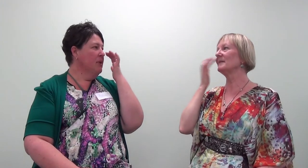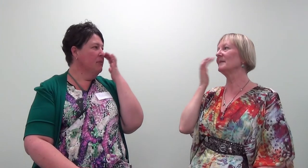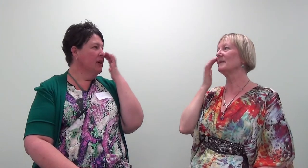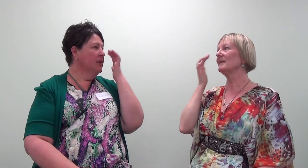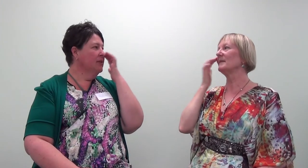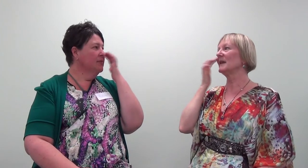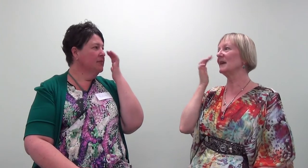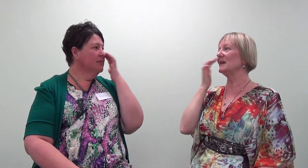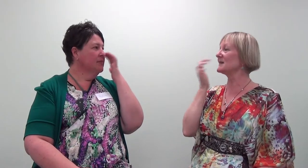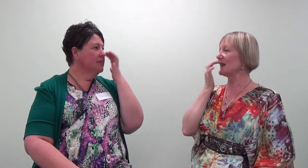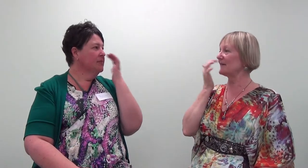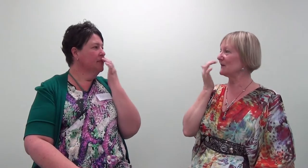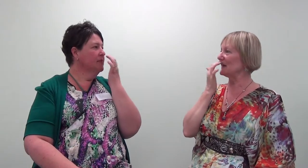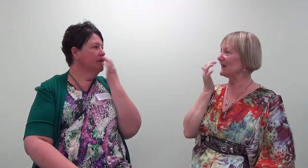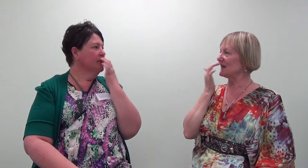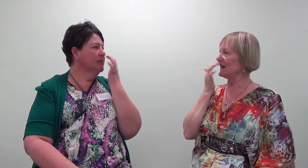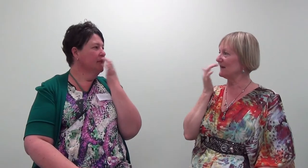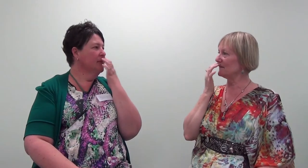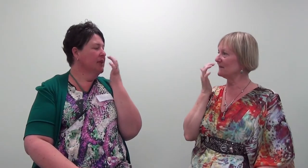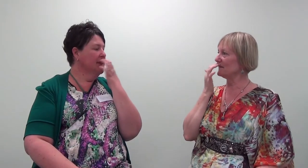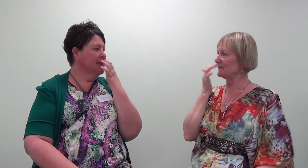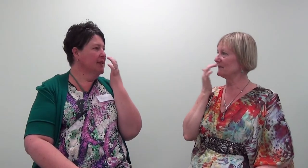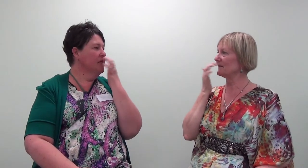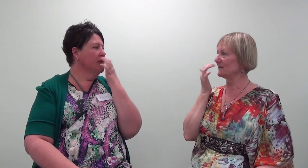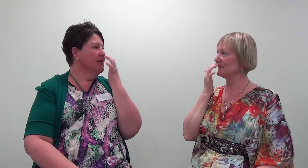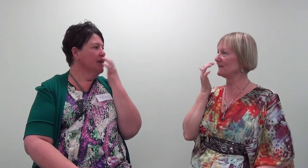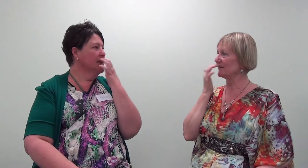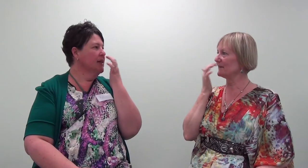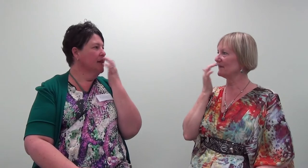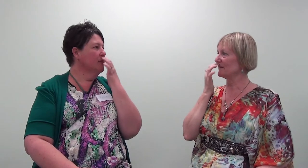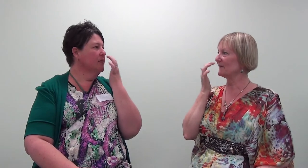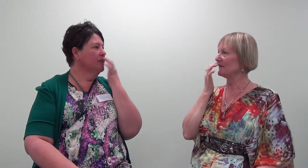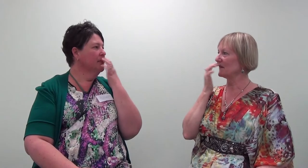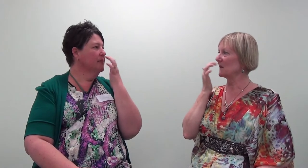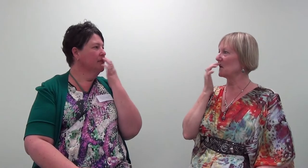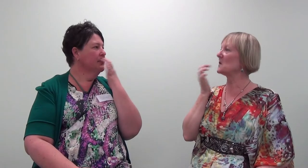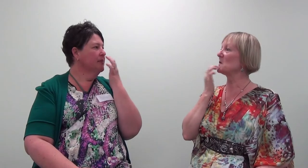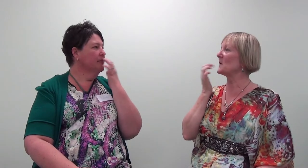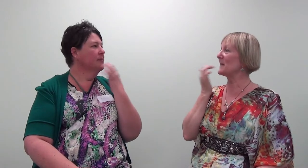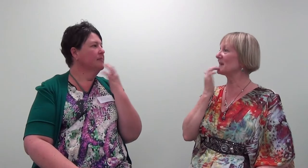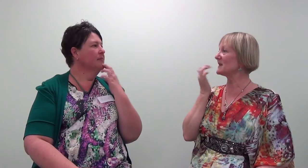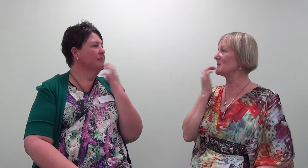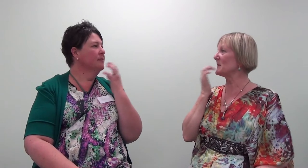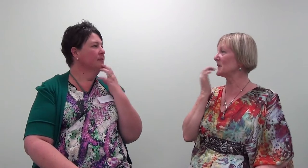memory. it is safe to release it now. It is safe to release it now. All the way back to the memory.